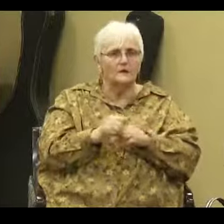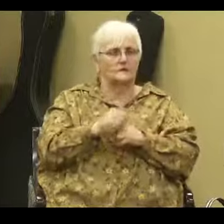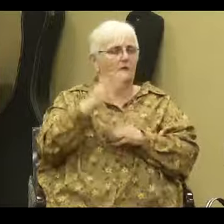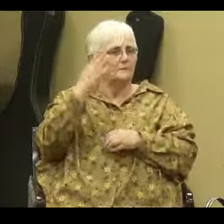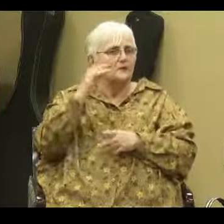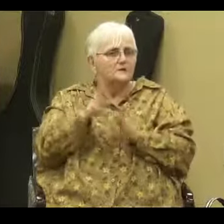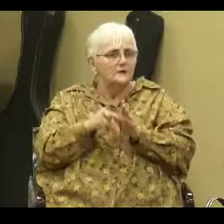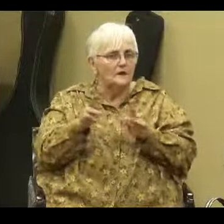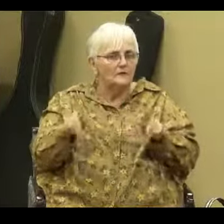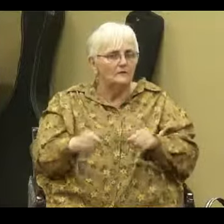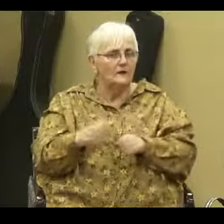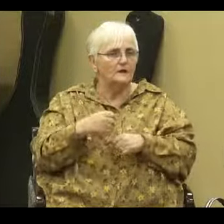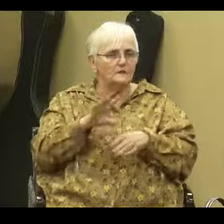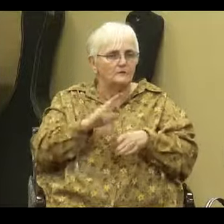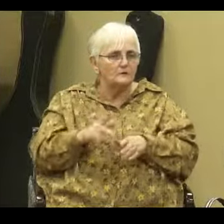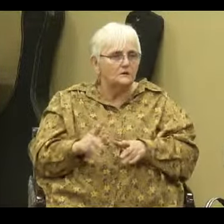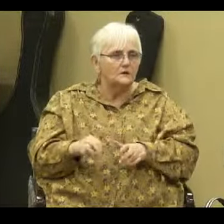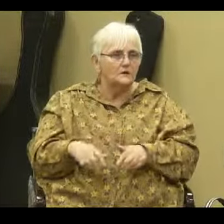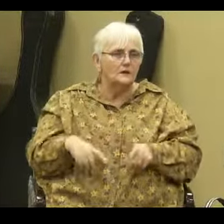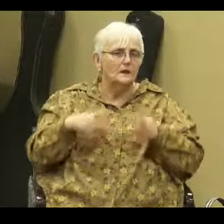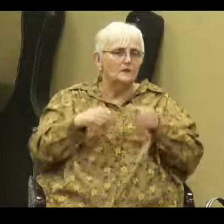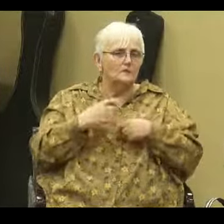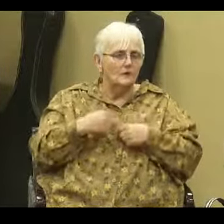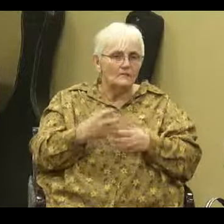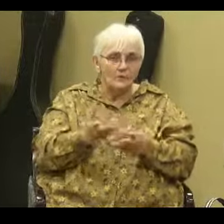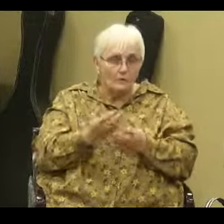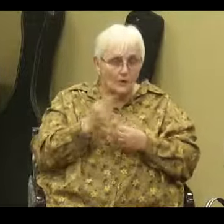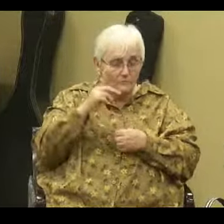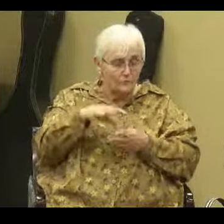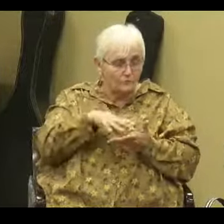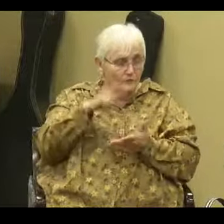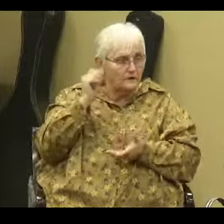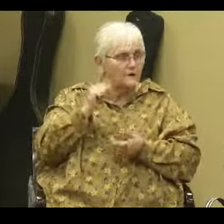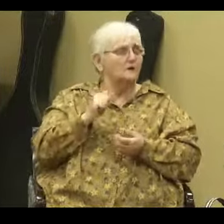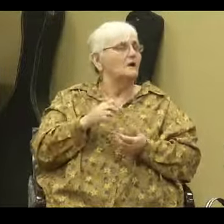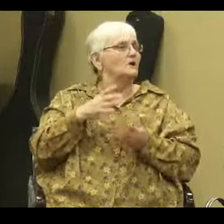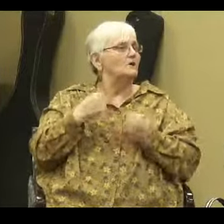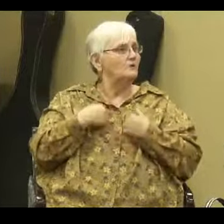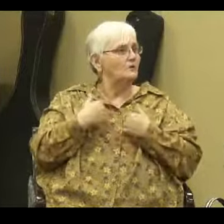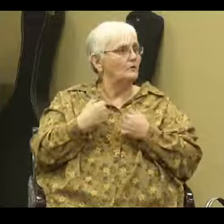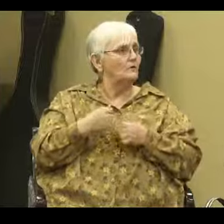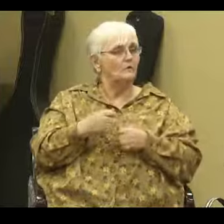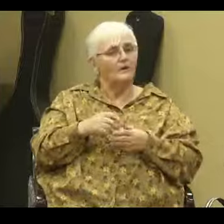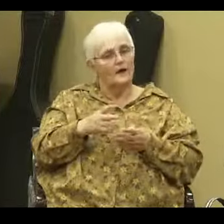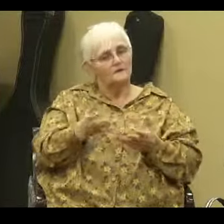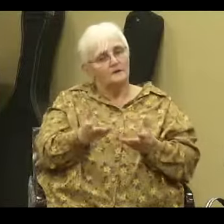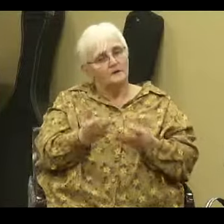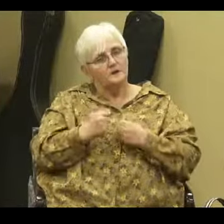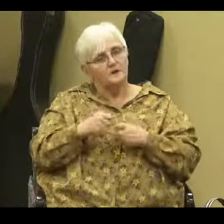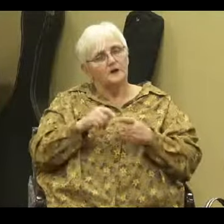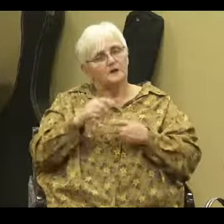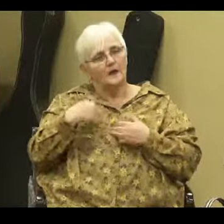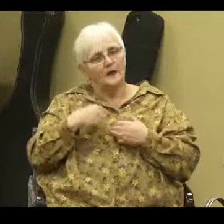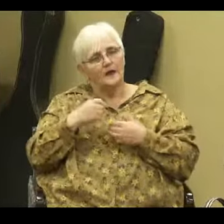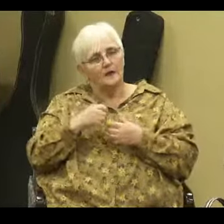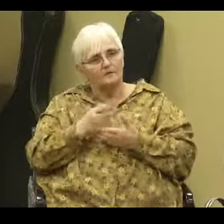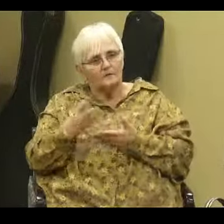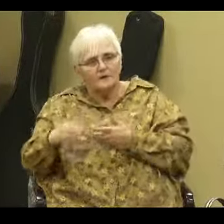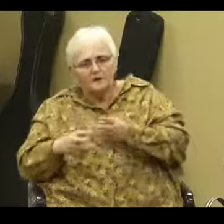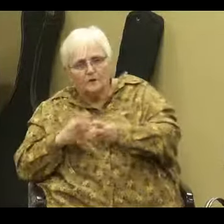sacrifice in Christianity when you have a desire for riches, when you have a desire to have material things, that will choke